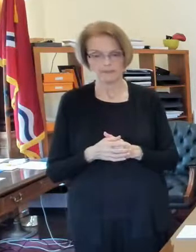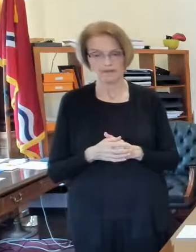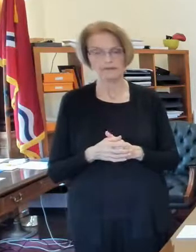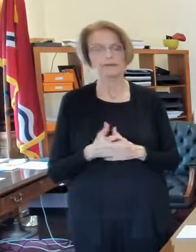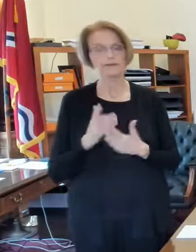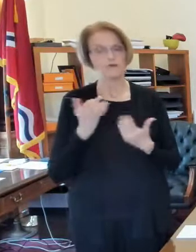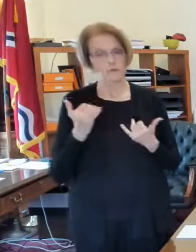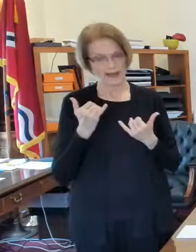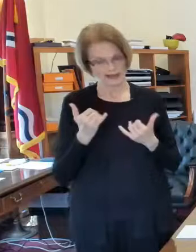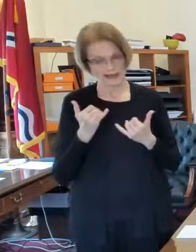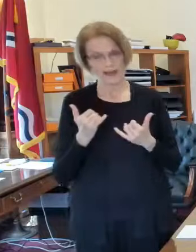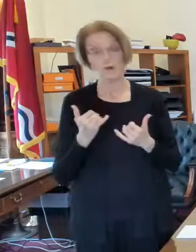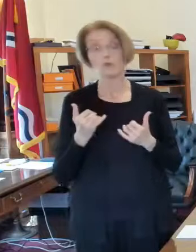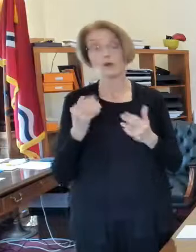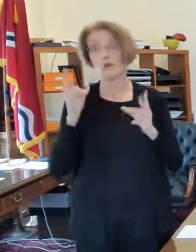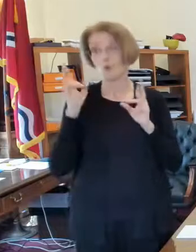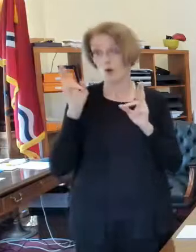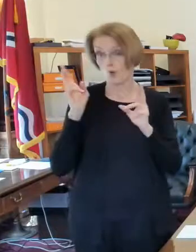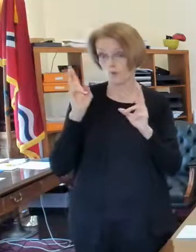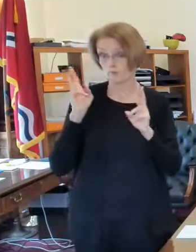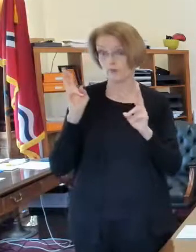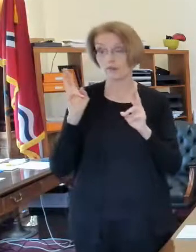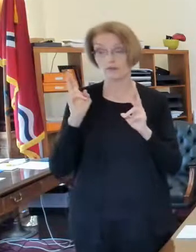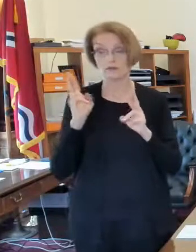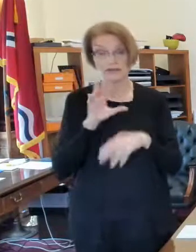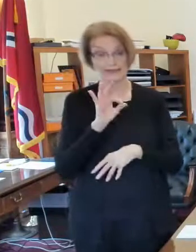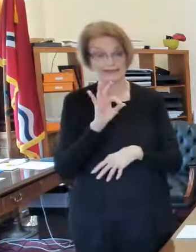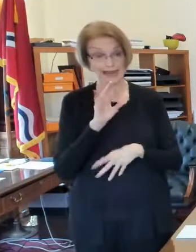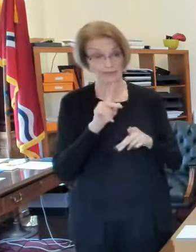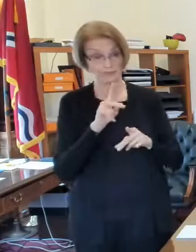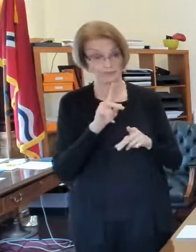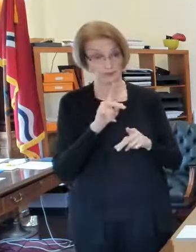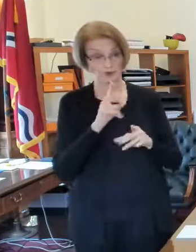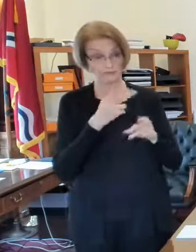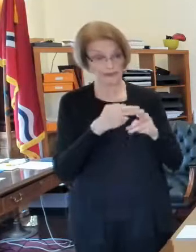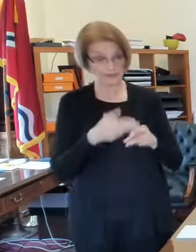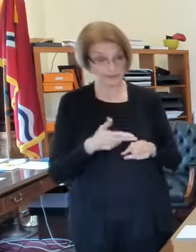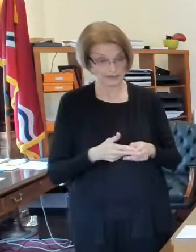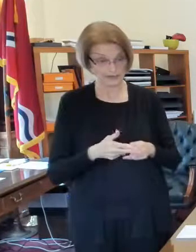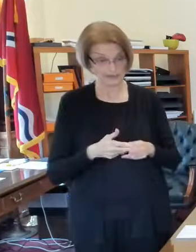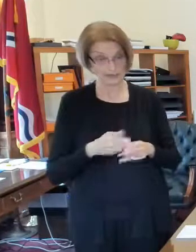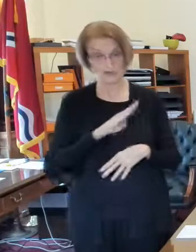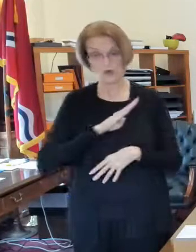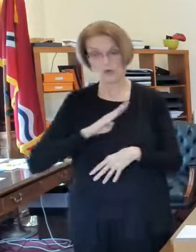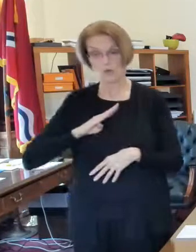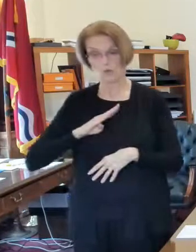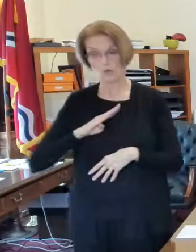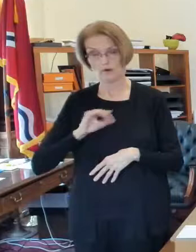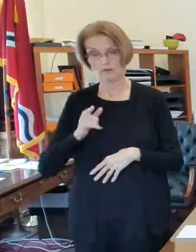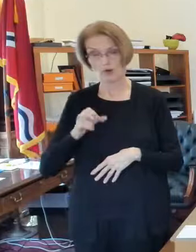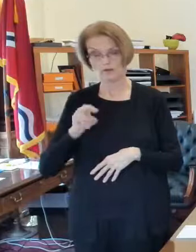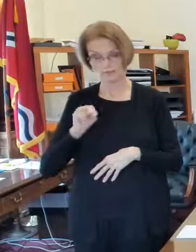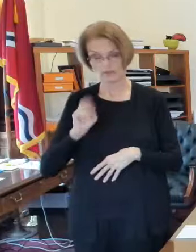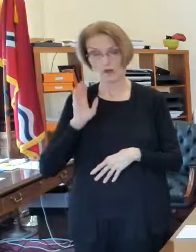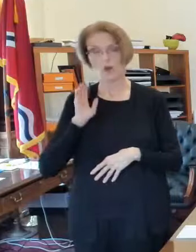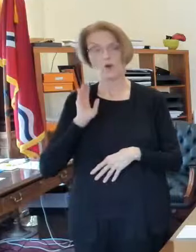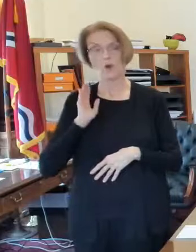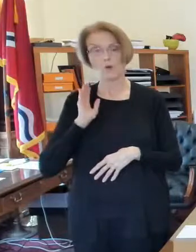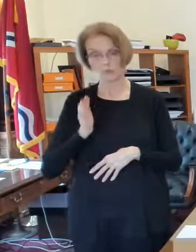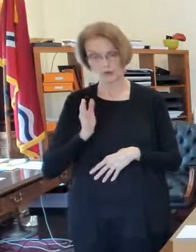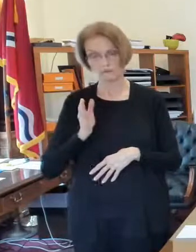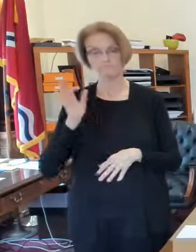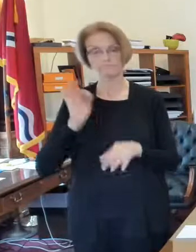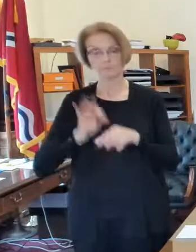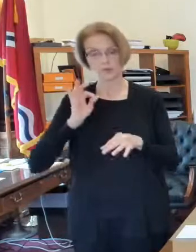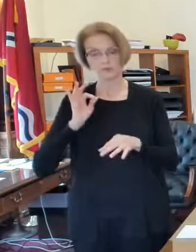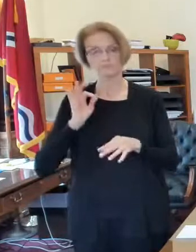in the process we're hopeful that once uh these nine individuals are nominated that the board of aldermen will see fit to actually seat them